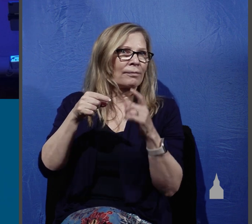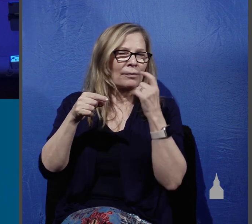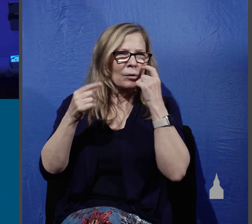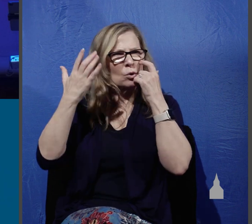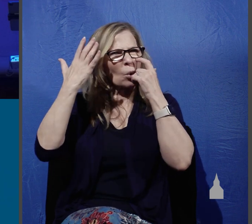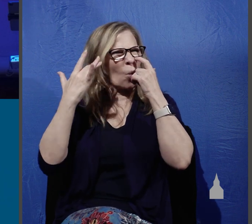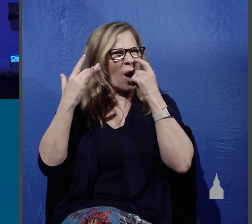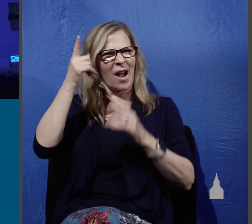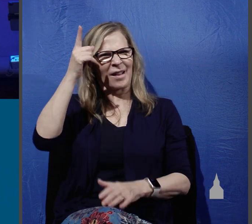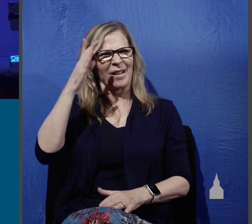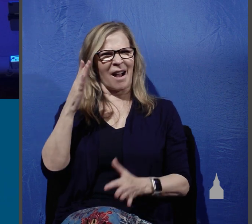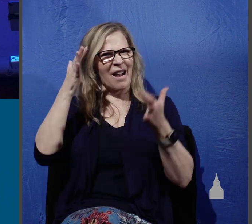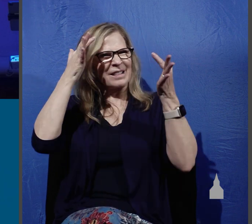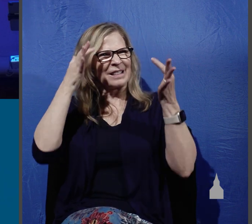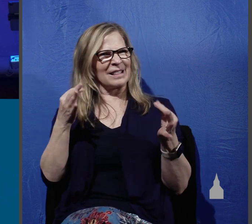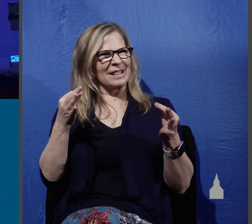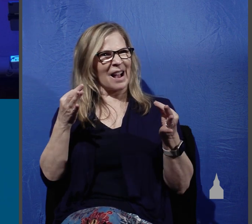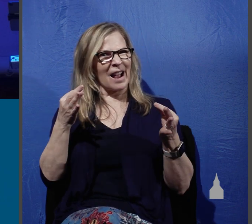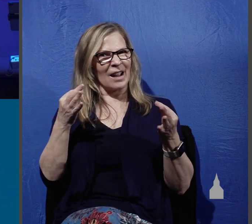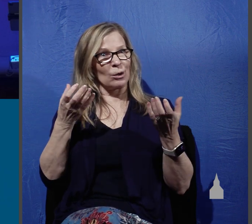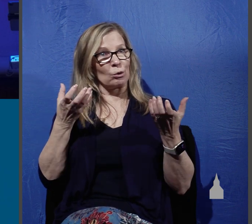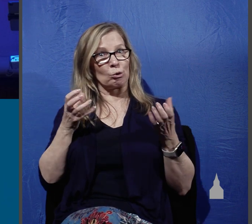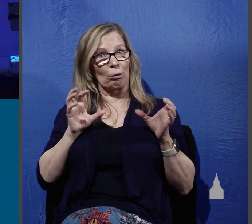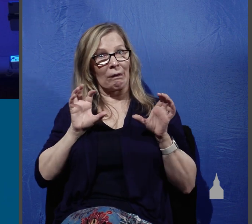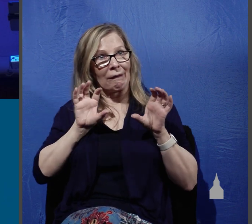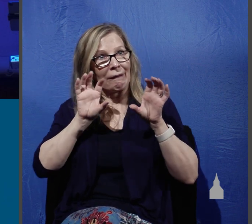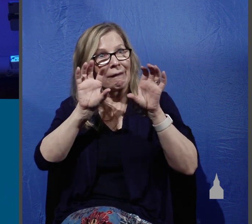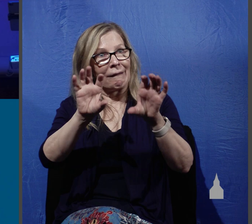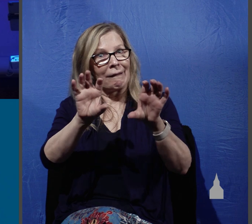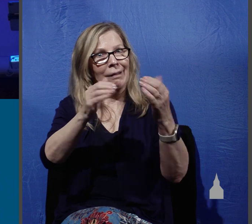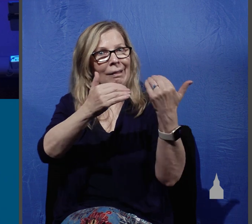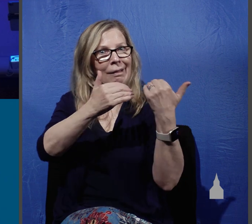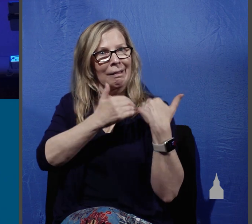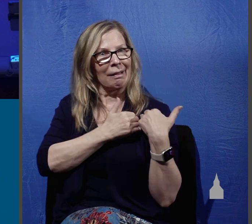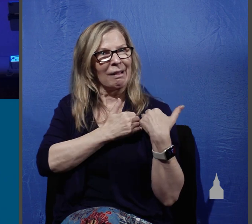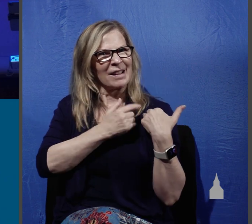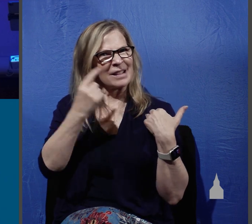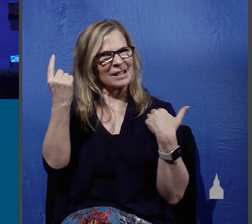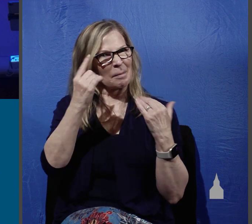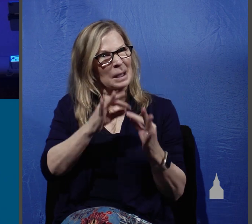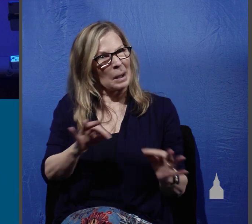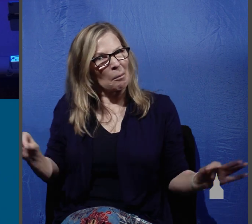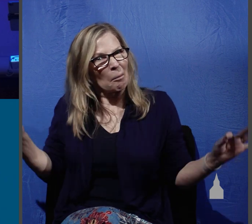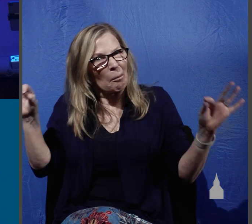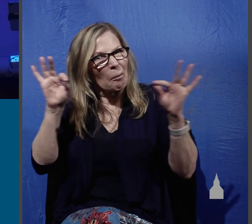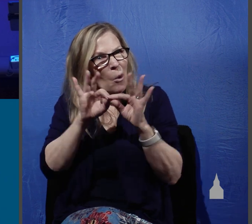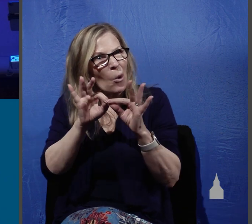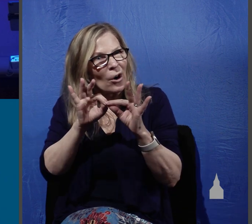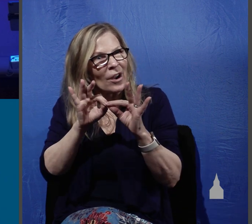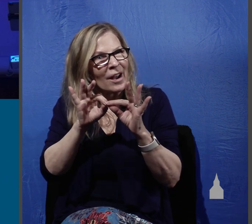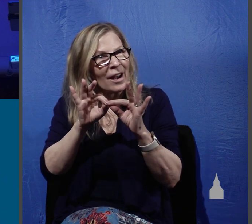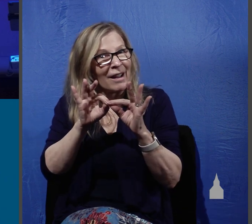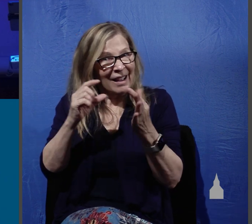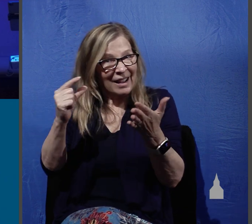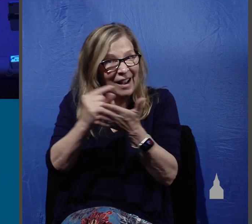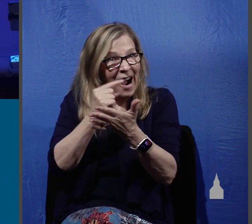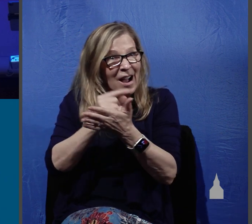something as important as gospel proclamation to weak, fallible,